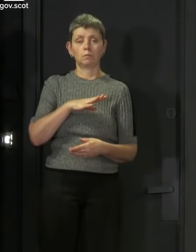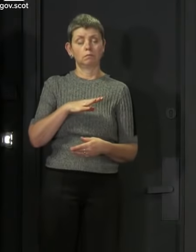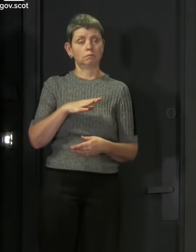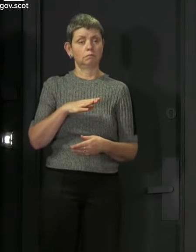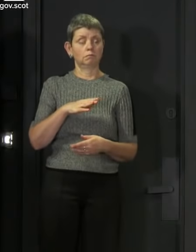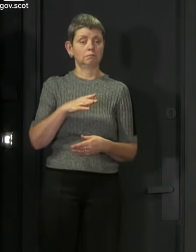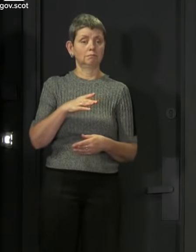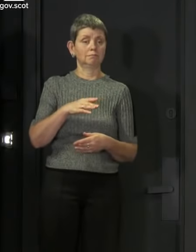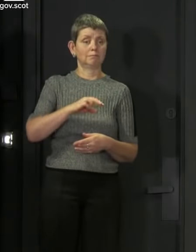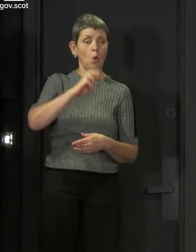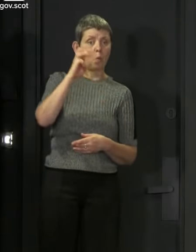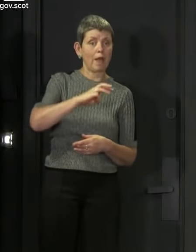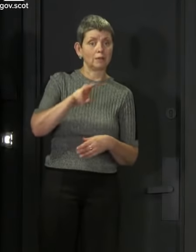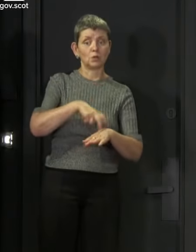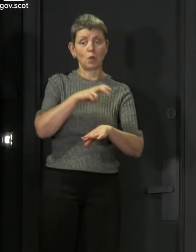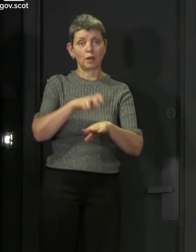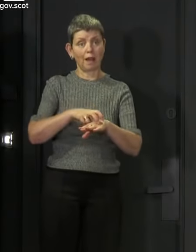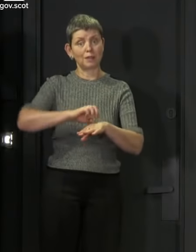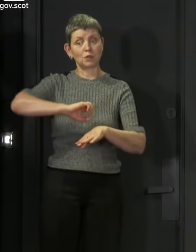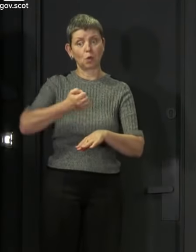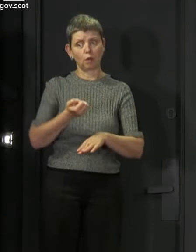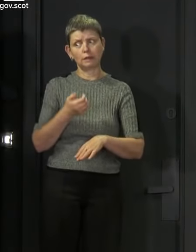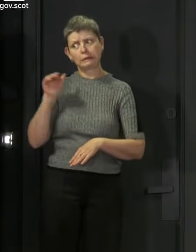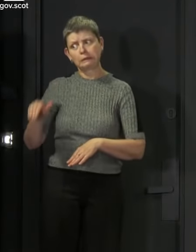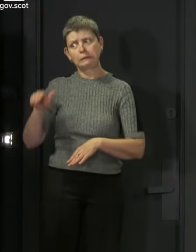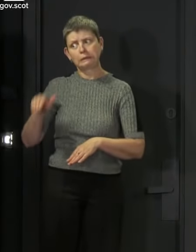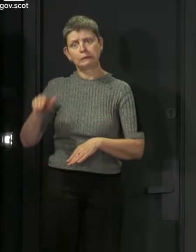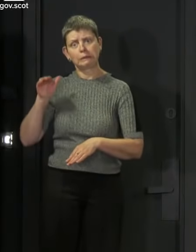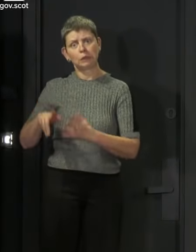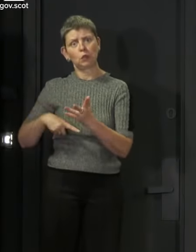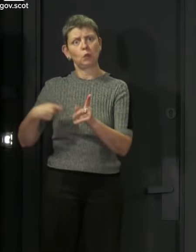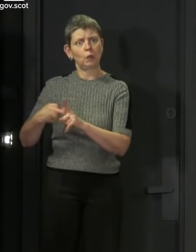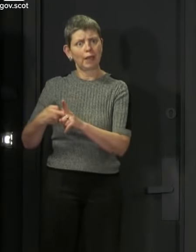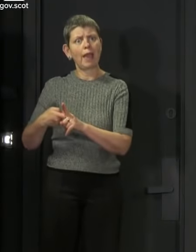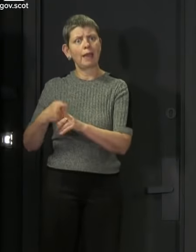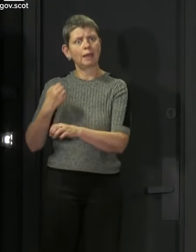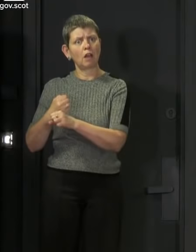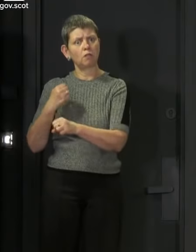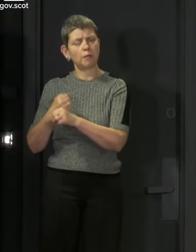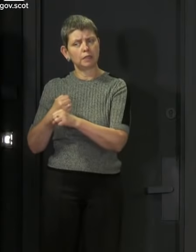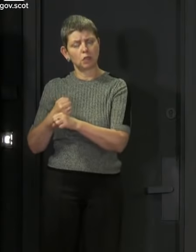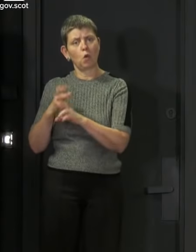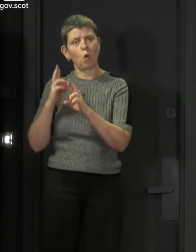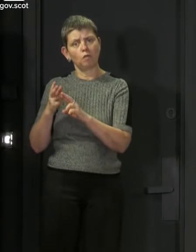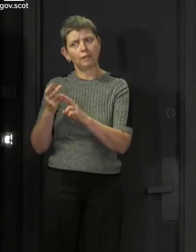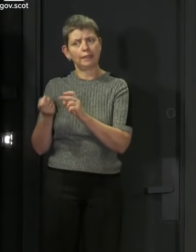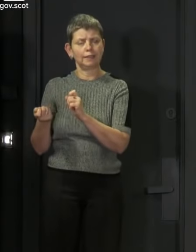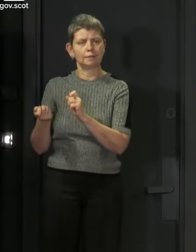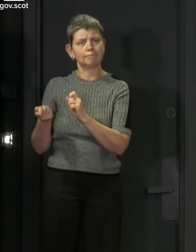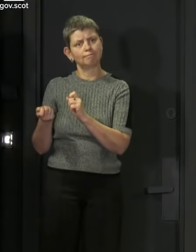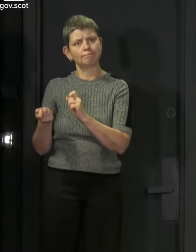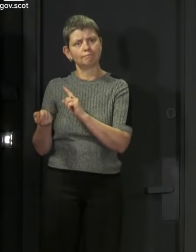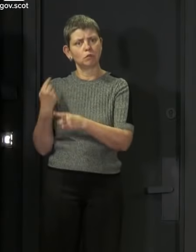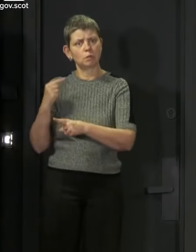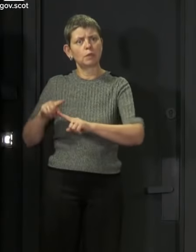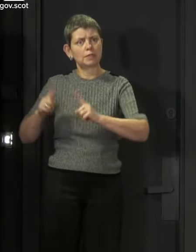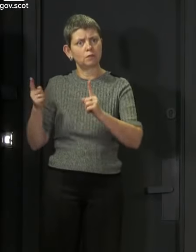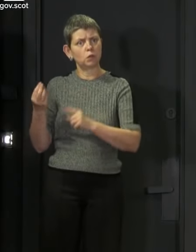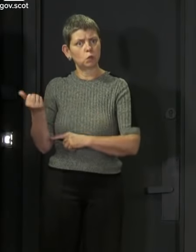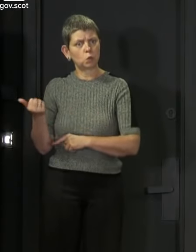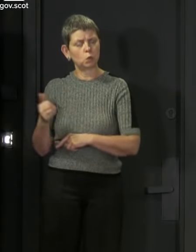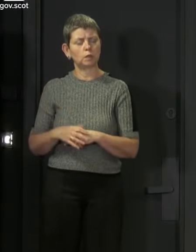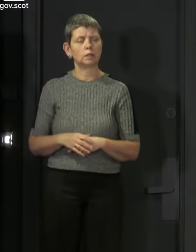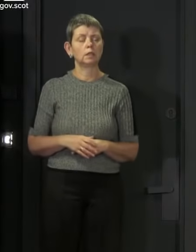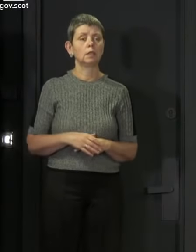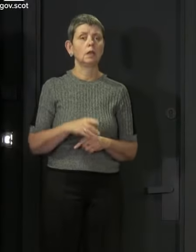devolved governments to the Treasury. And hopefully we'll see a more positive response to that in the not too distant future. The private sector, I think, have a big